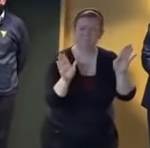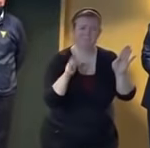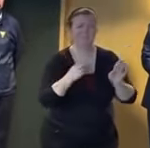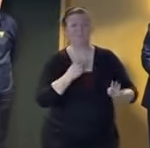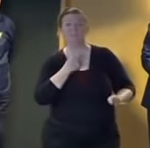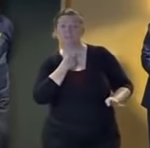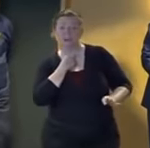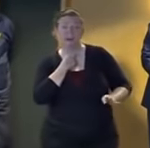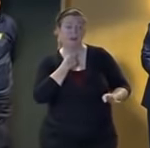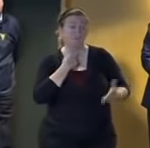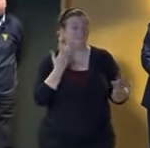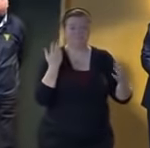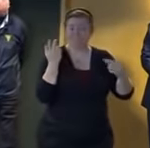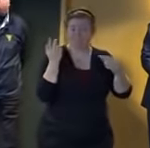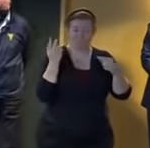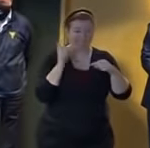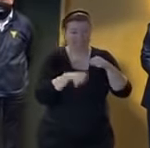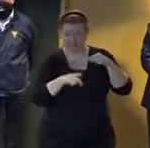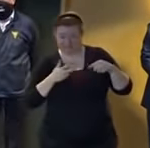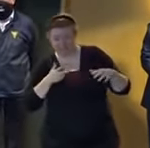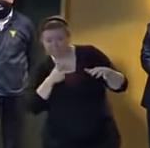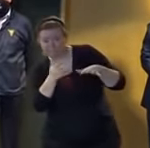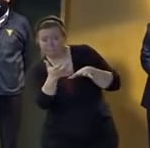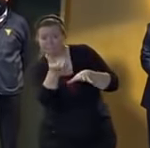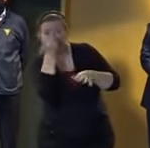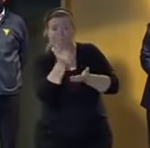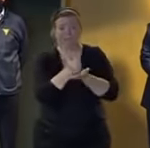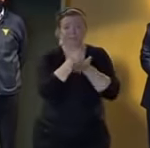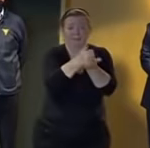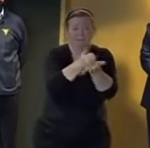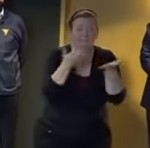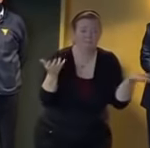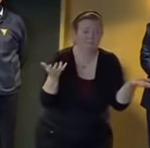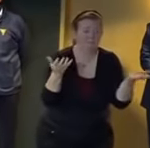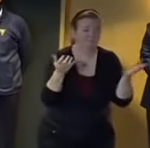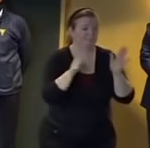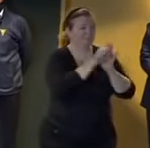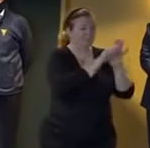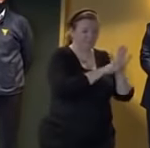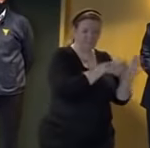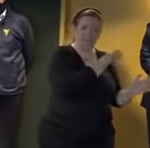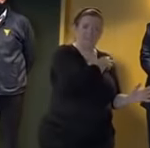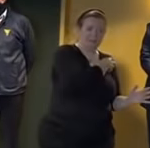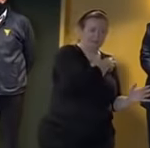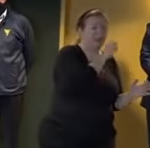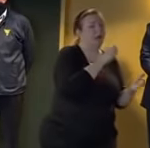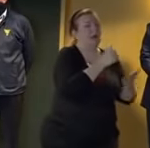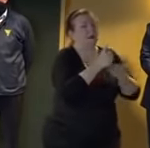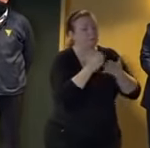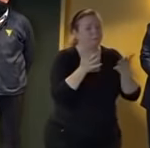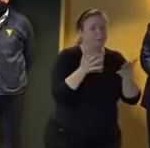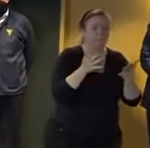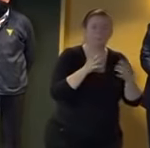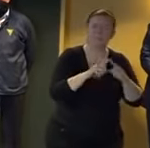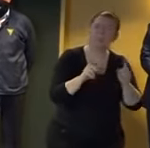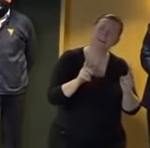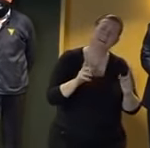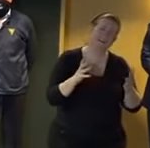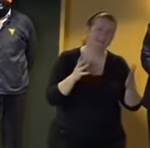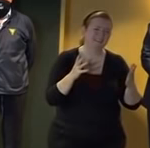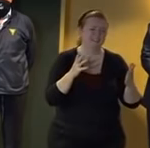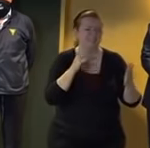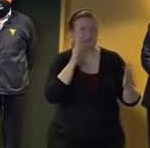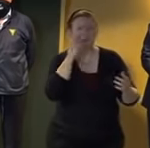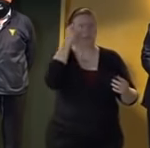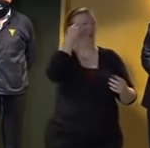for us to get in there and get you out the state police certainly have emergency response for that but better not to count on that better to make sure that you're not